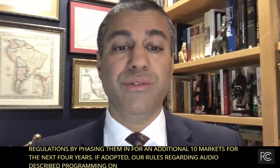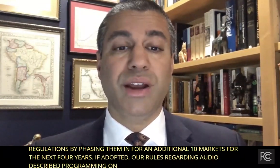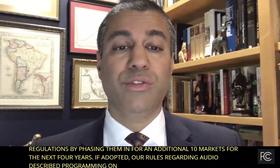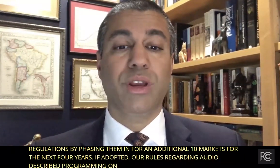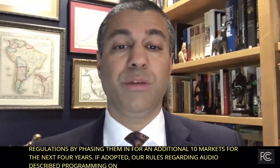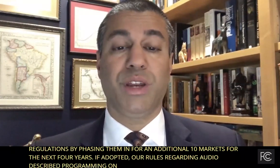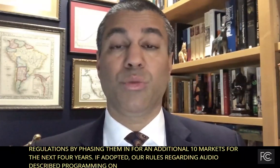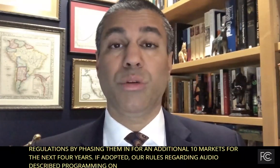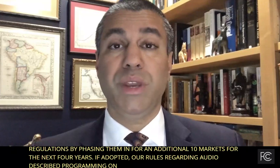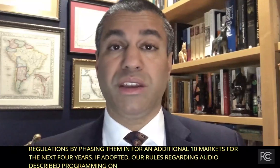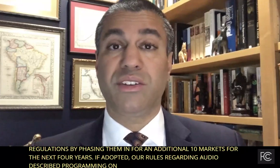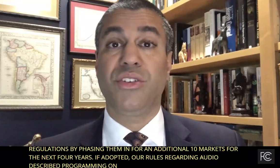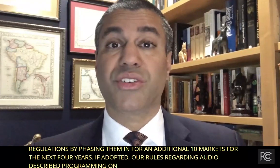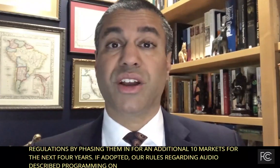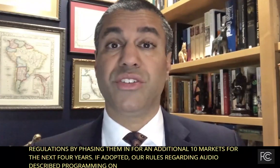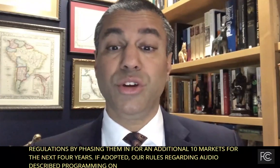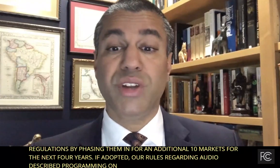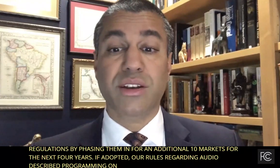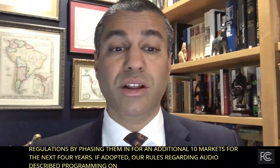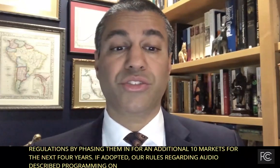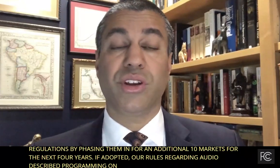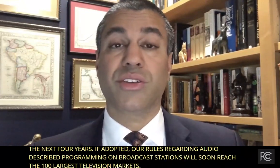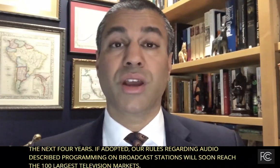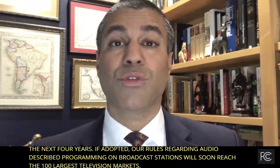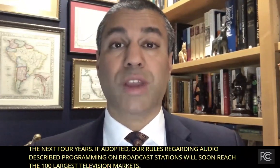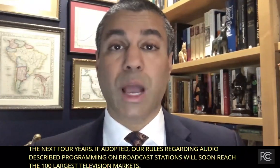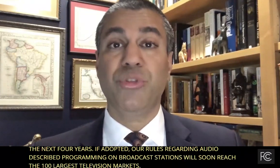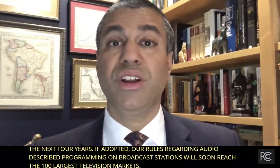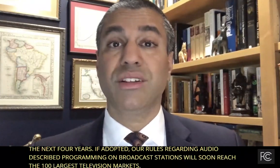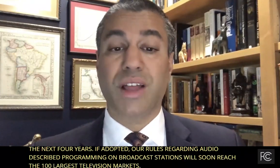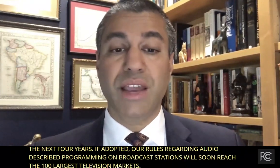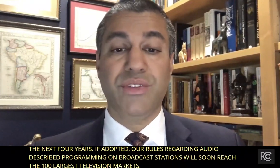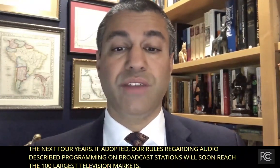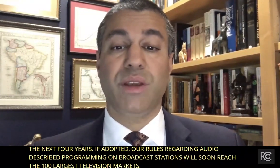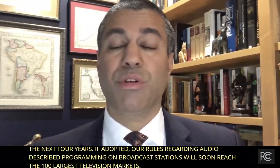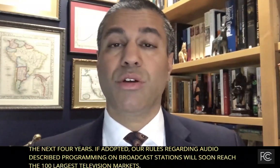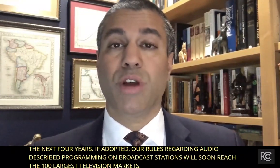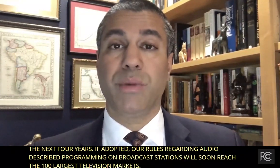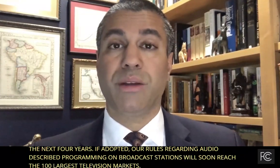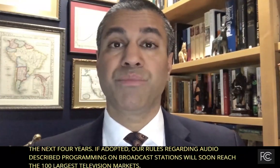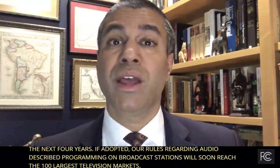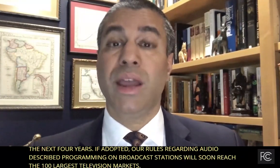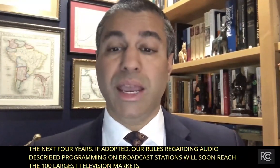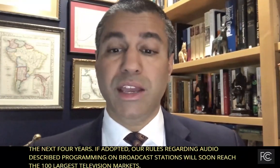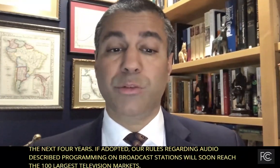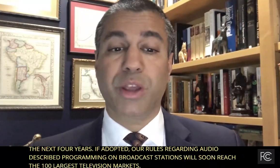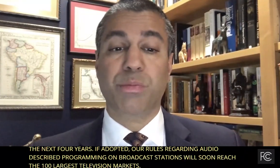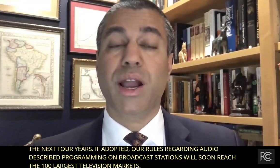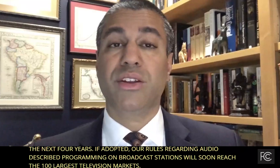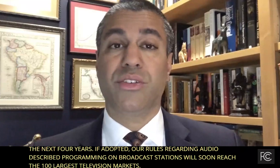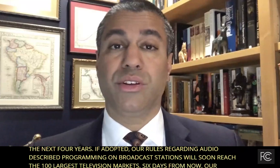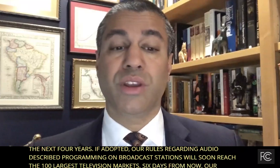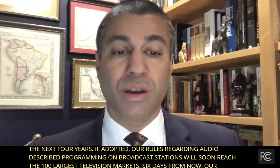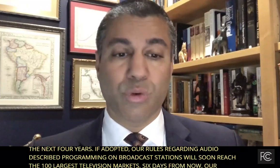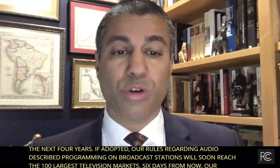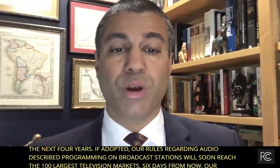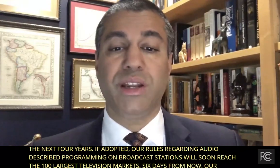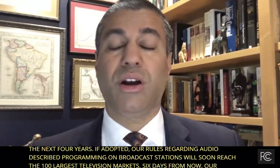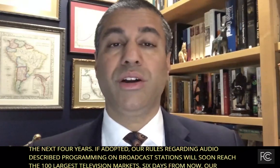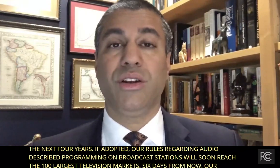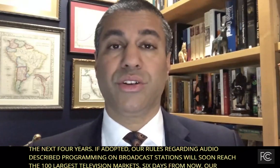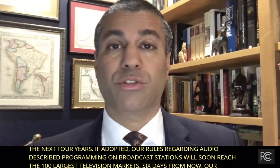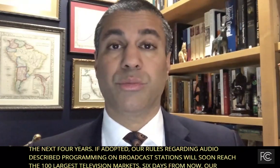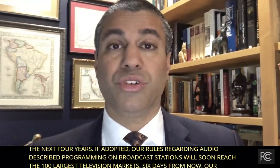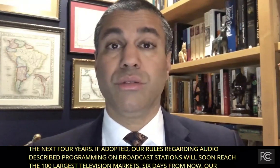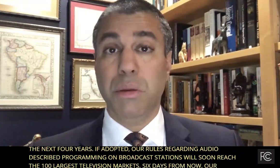Disability Advisory Committee will meet to discuss new technologies for captioning live TV programming, and best practices for